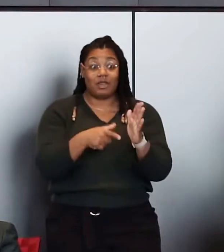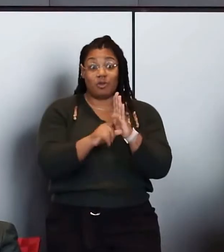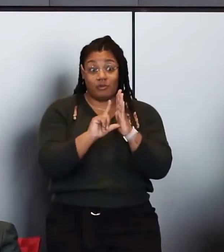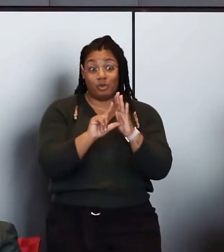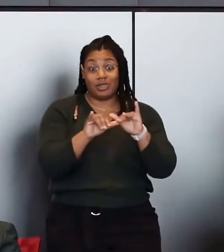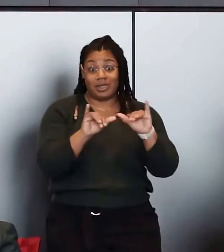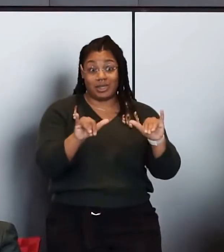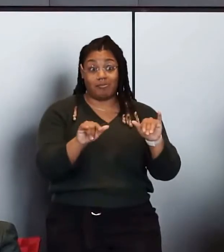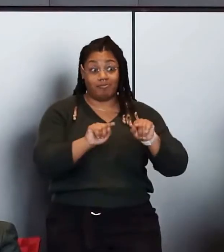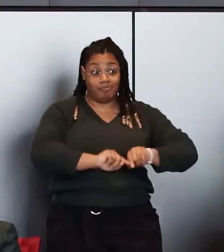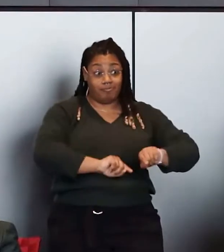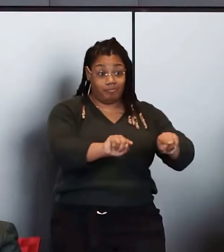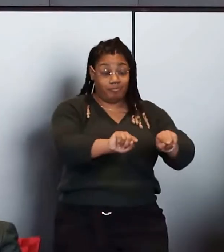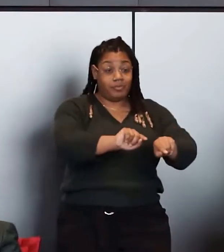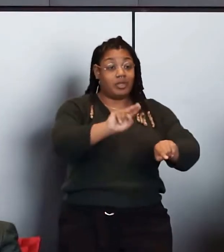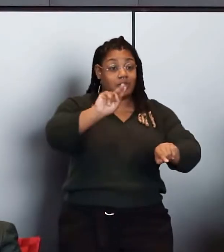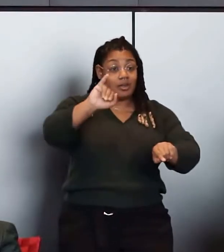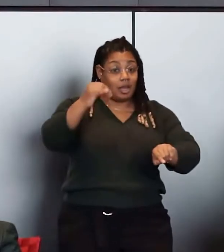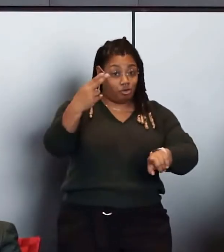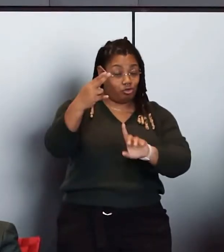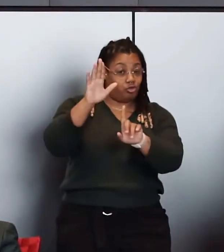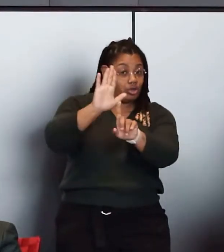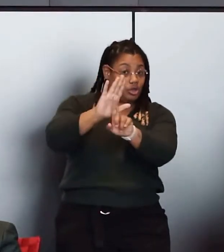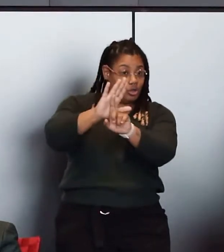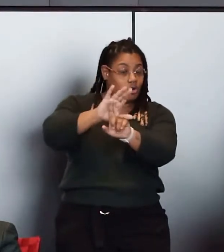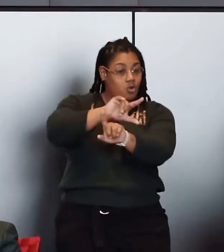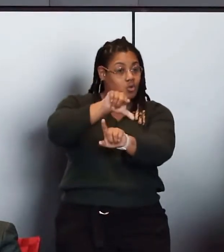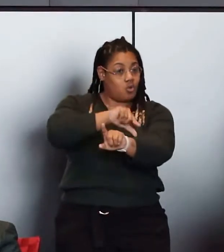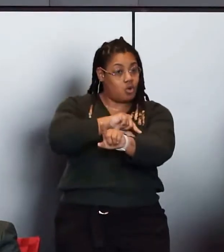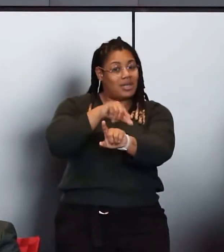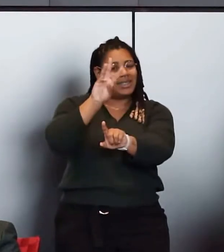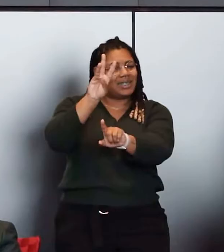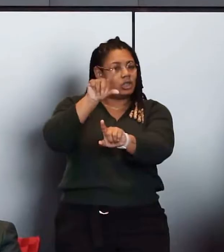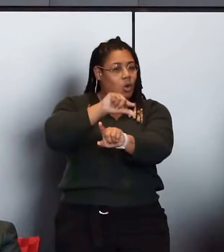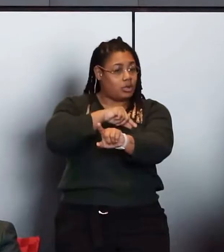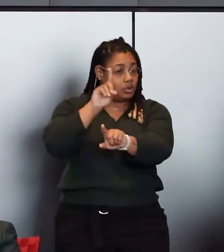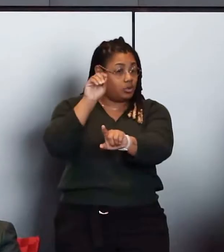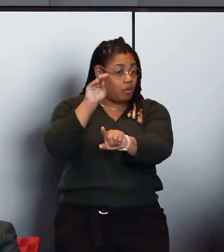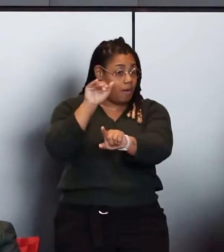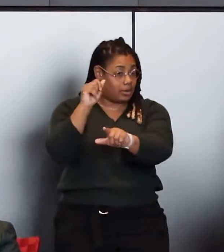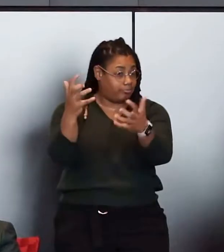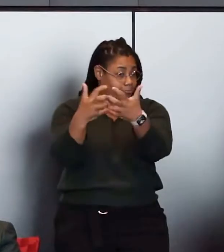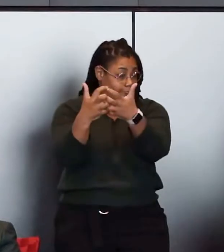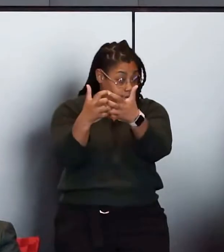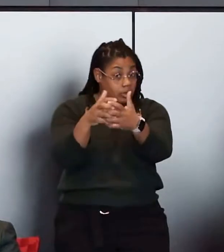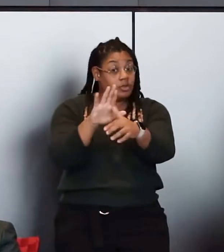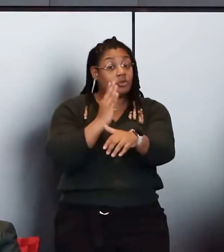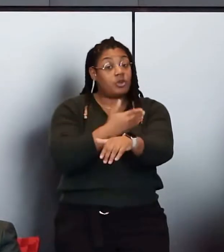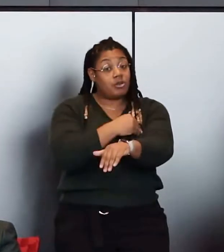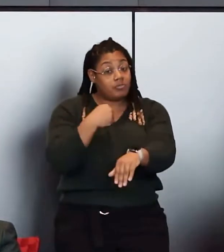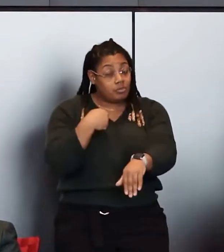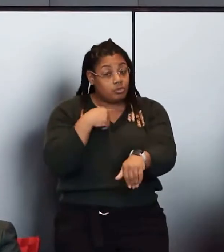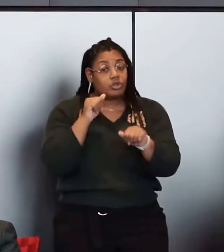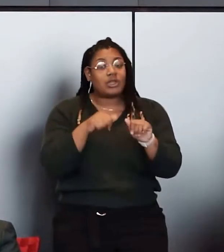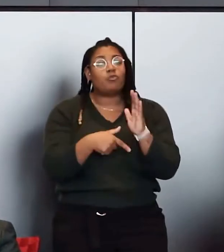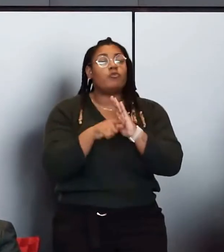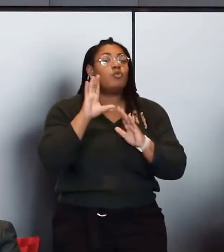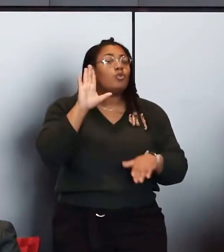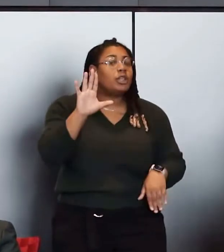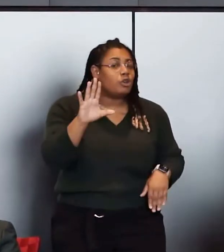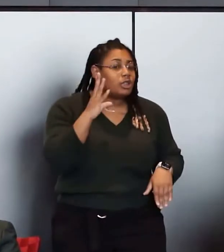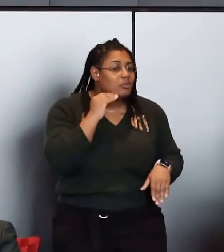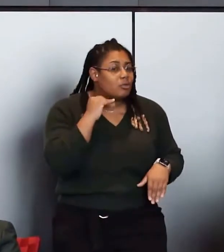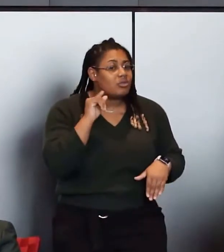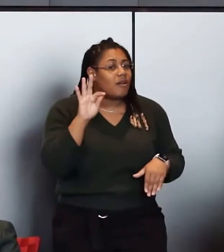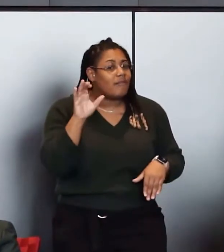aligned with the National Academy of Sciences quality domains, the six quality domains, so that our members are able to review their experience of care